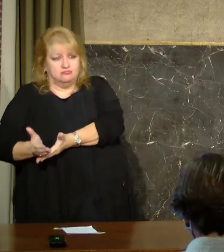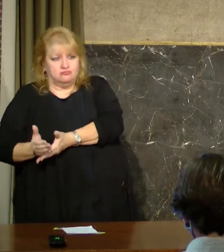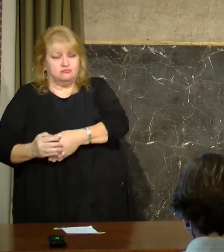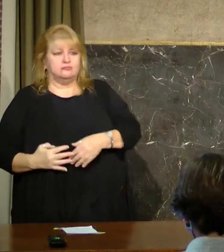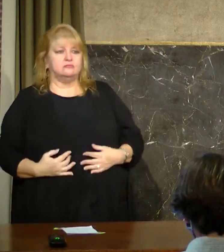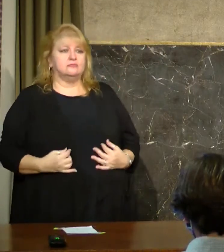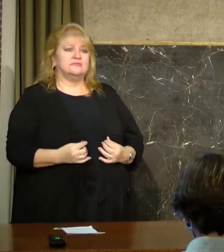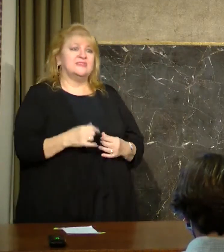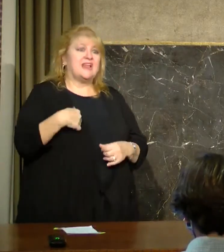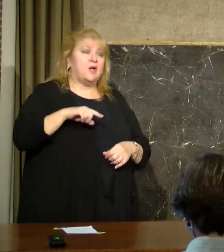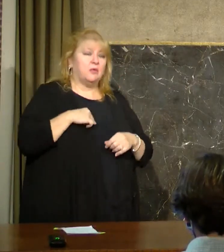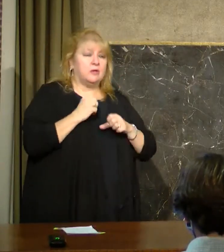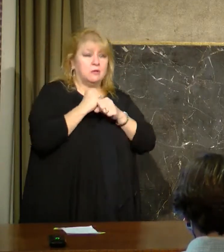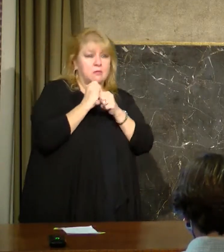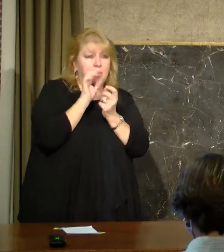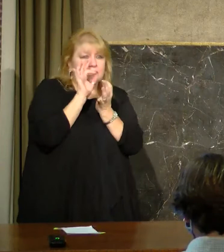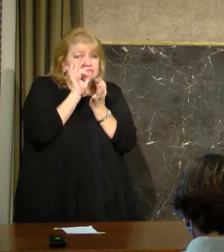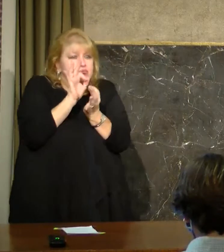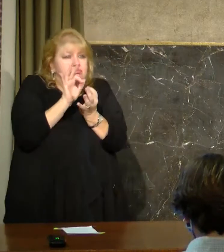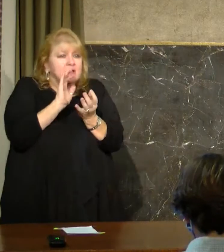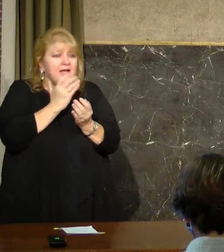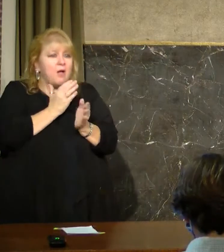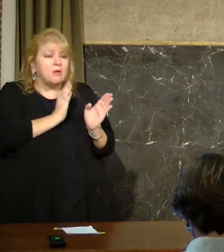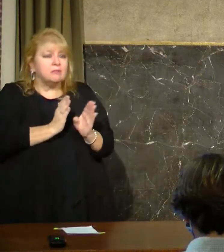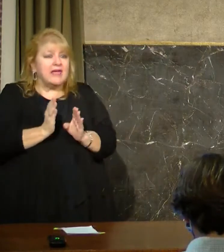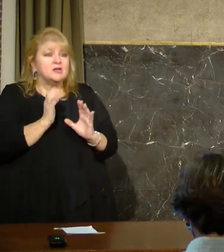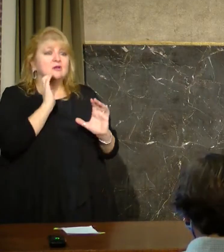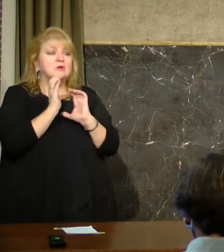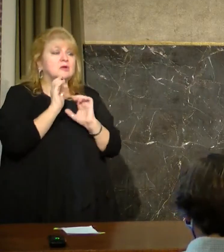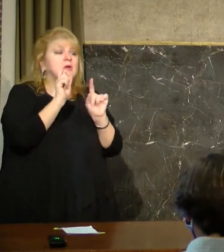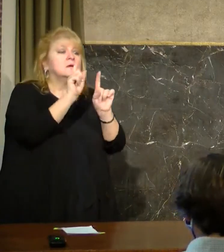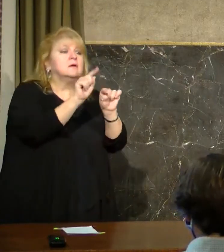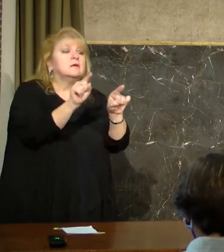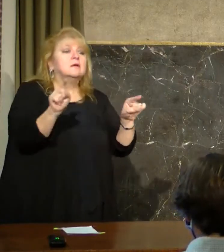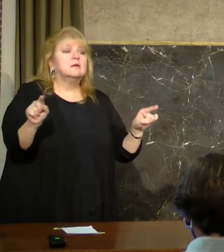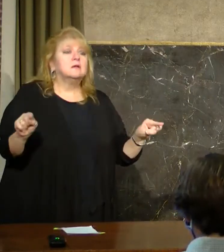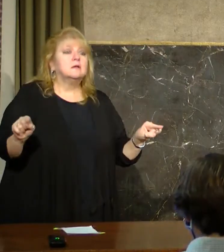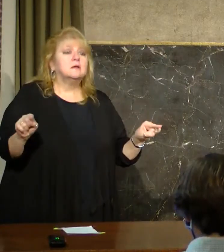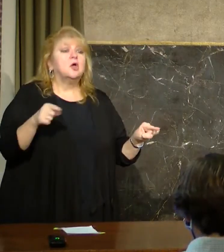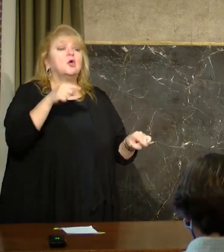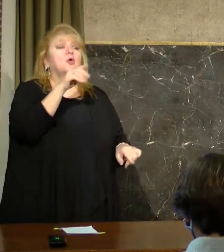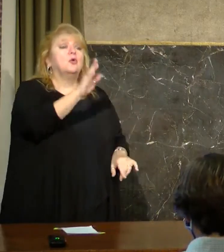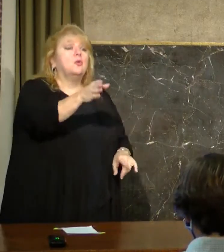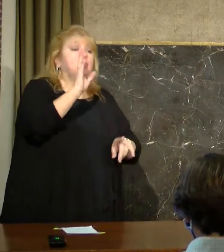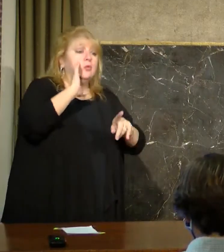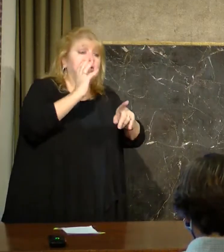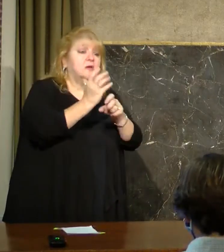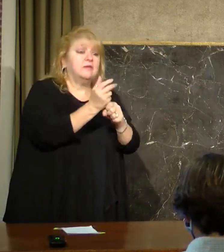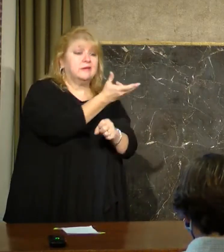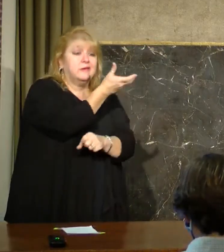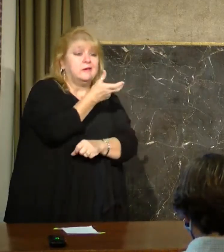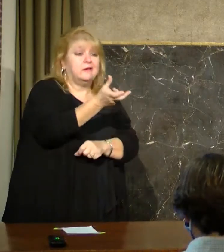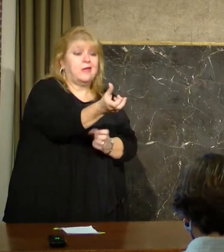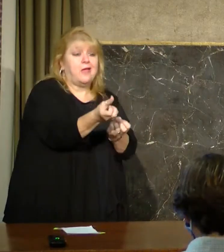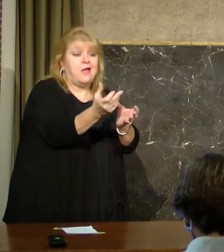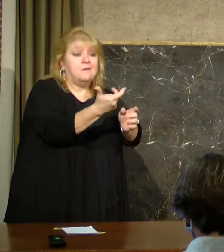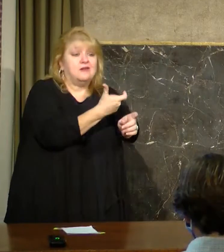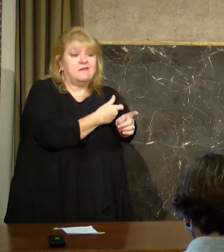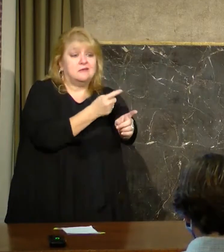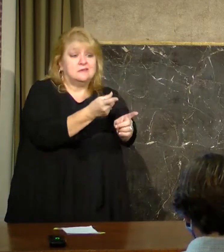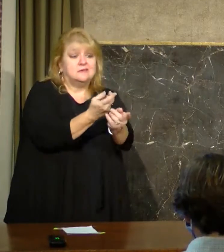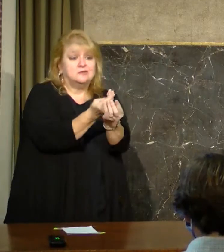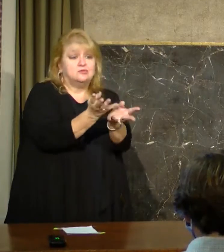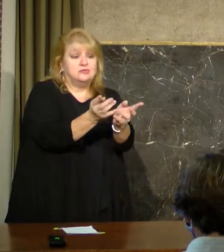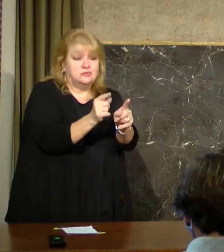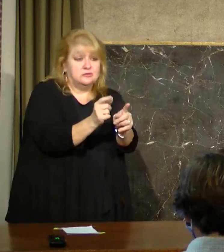we're refining our plan, communicating with all of those entities that will be receiving and administering the vaccines to